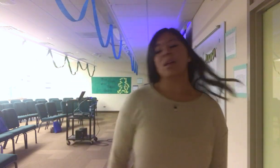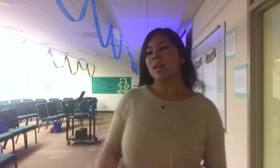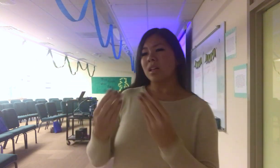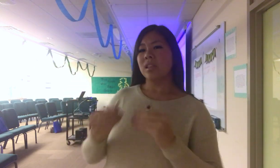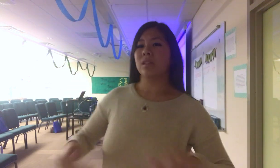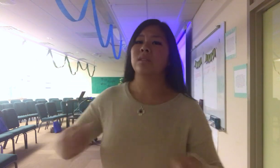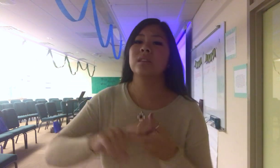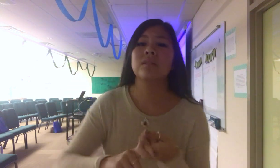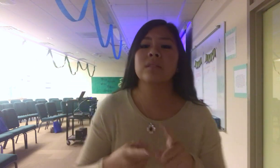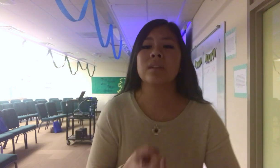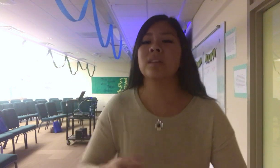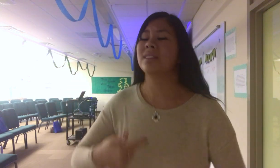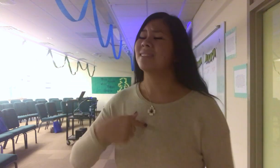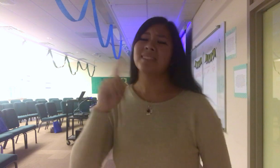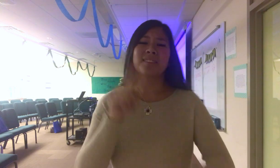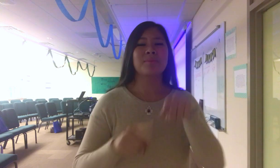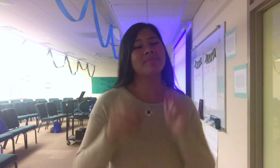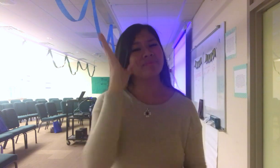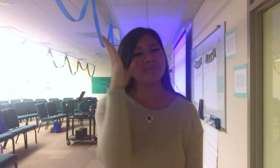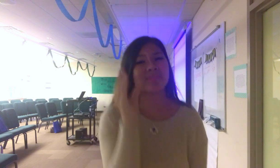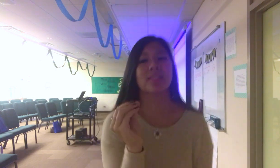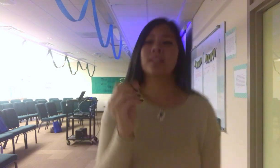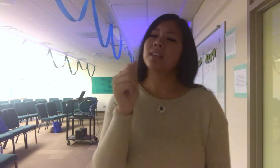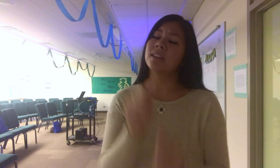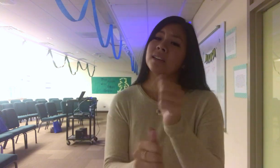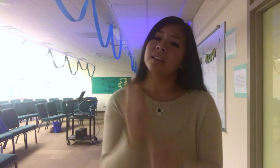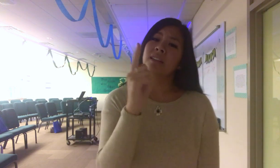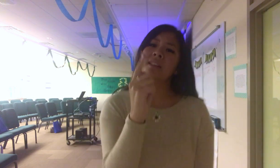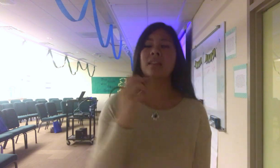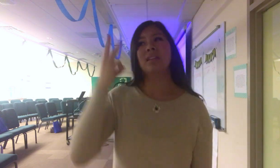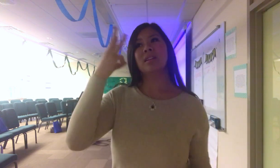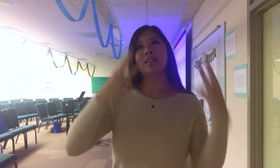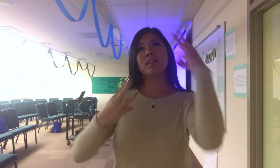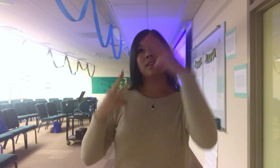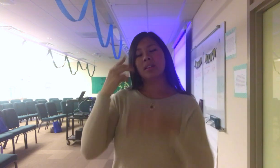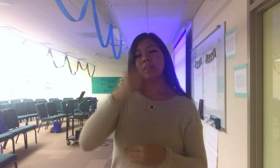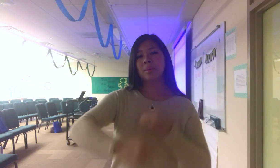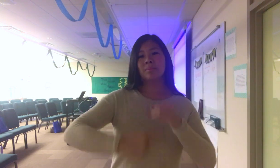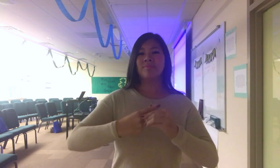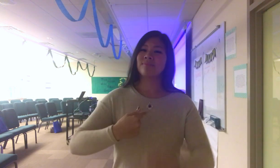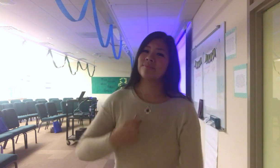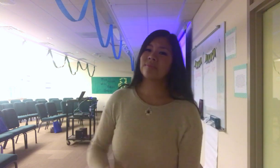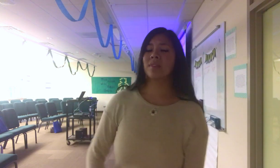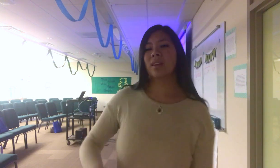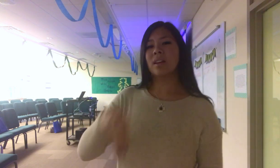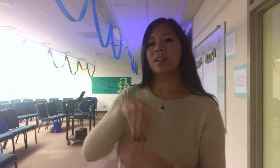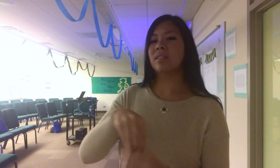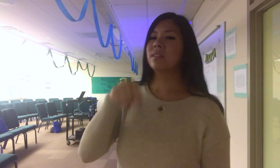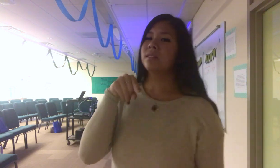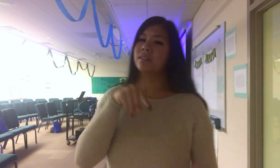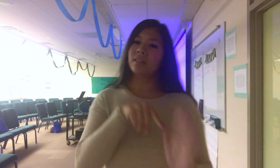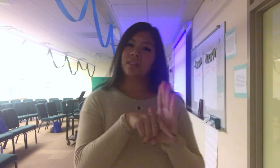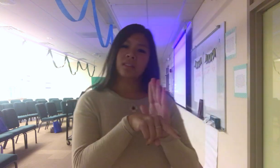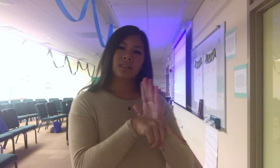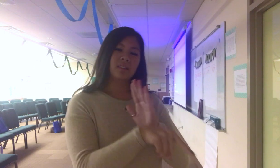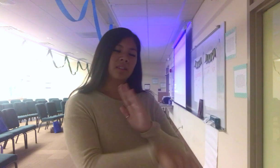Losing friends and I'm chasing sleep Everybody's worried about me In too deep